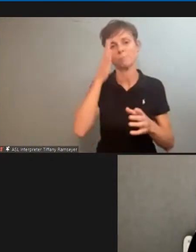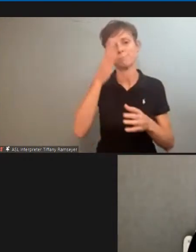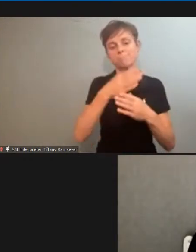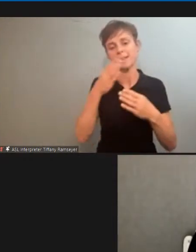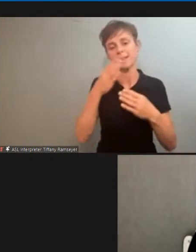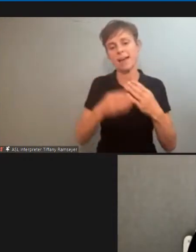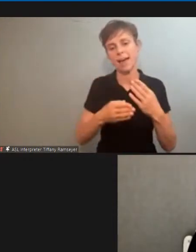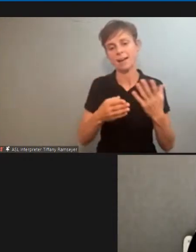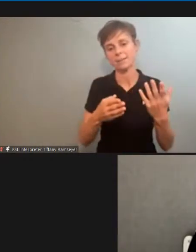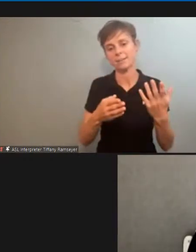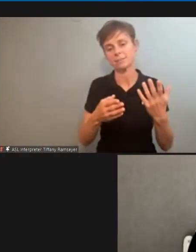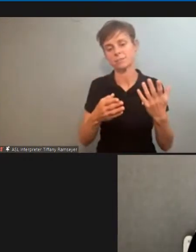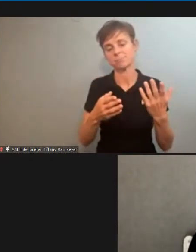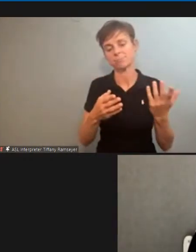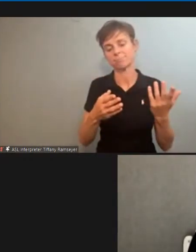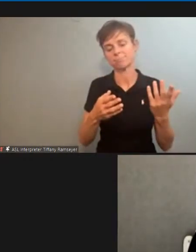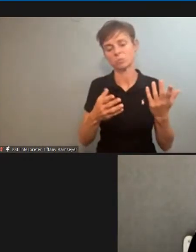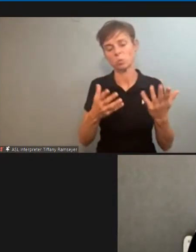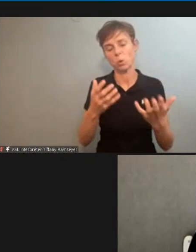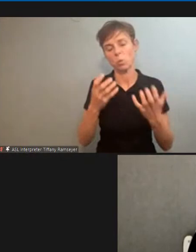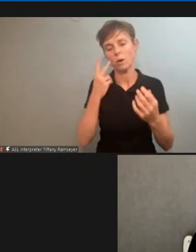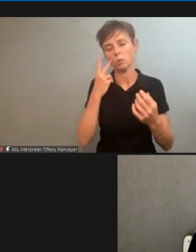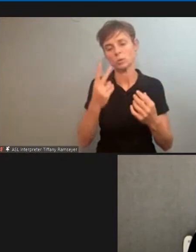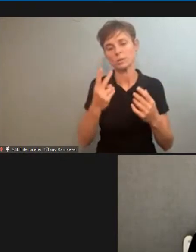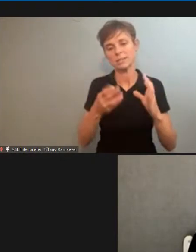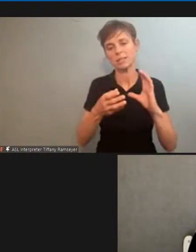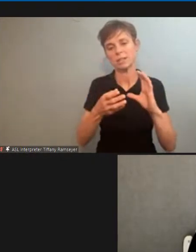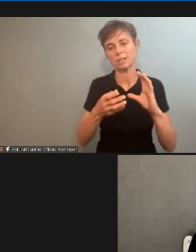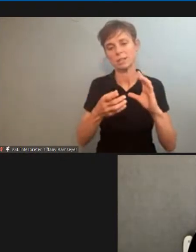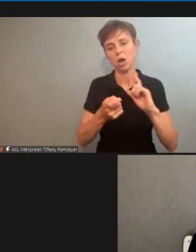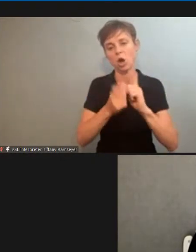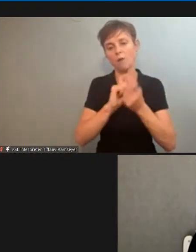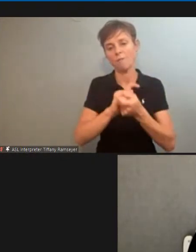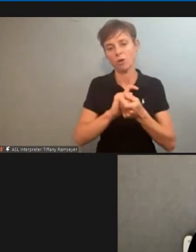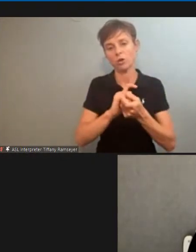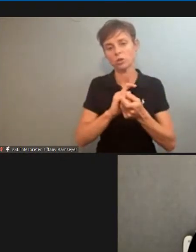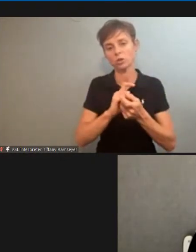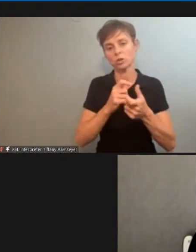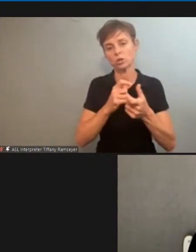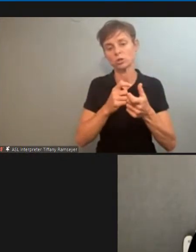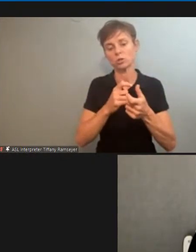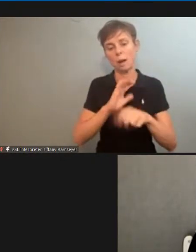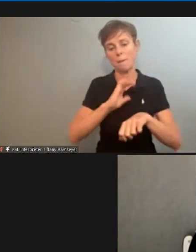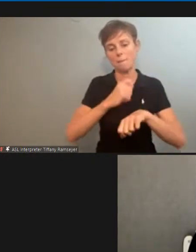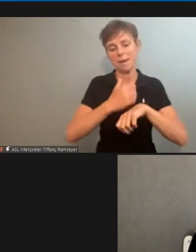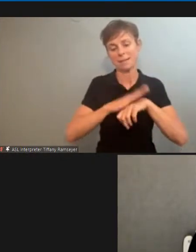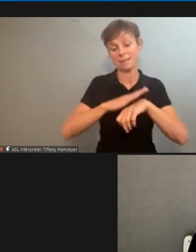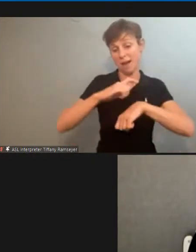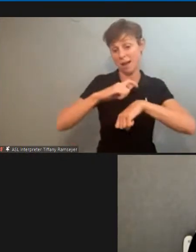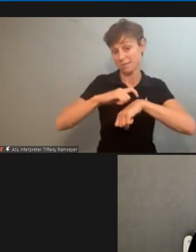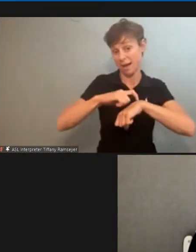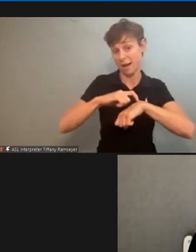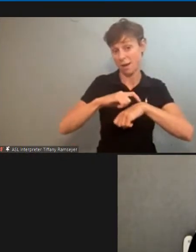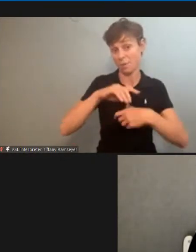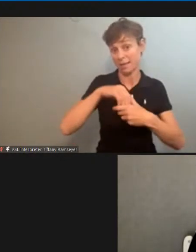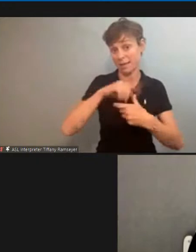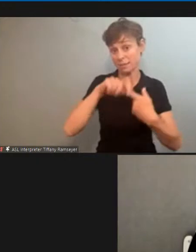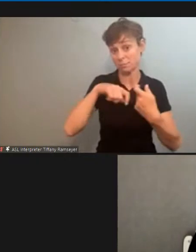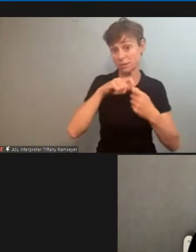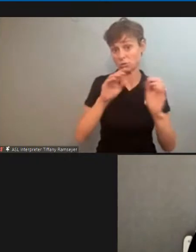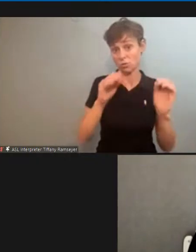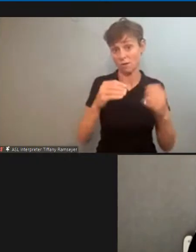a a uh conversion based on time at least in certain size offices where then it becomes